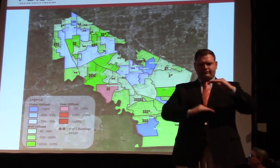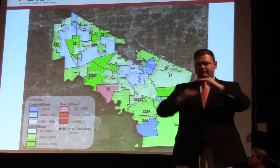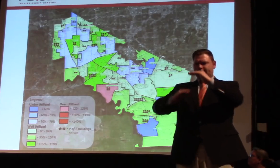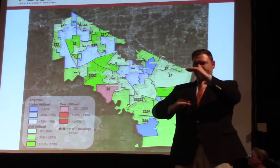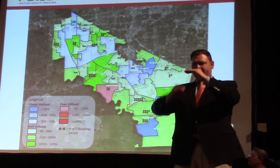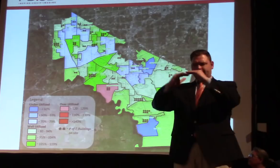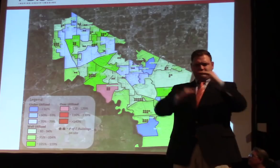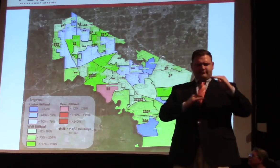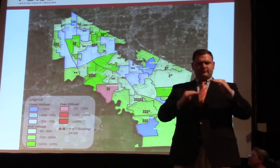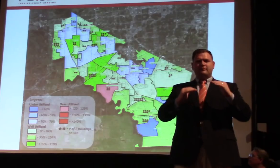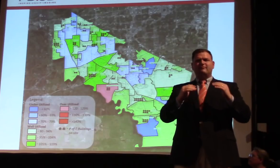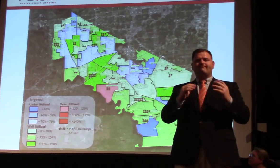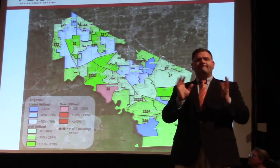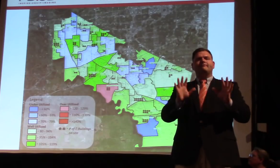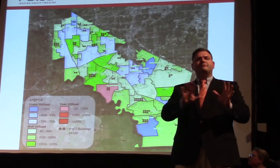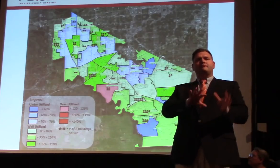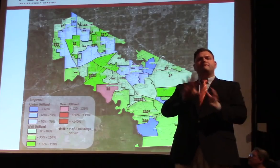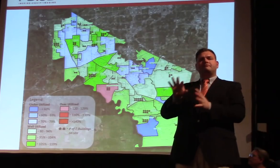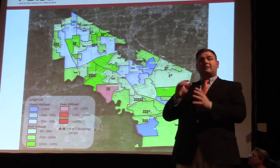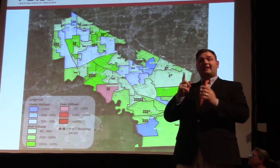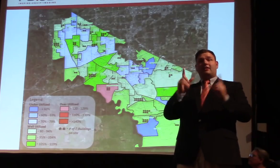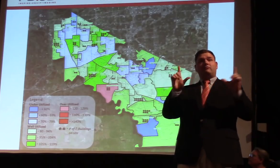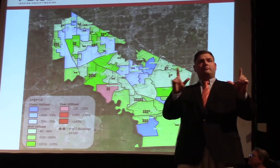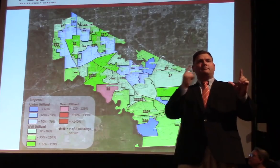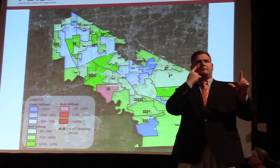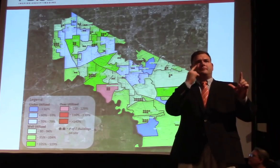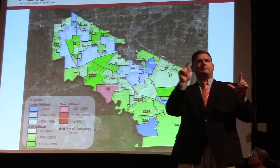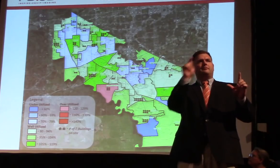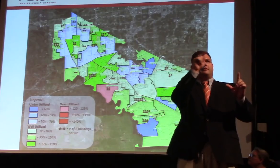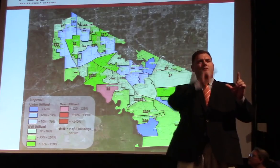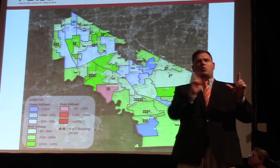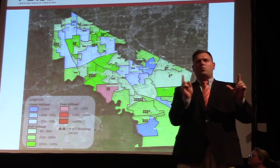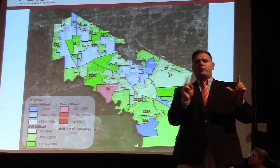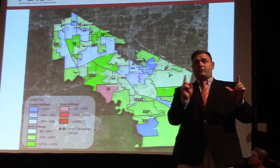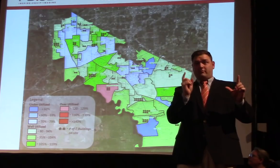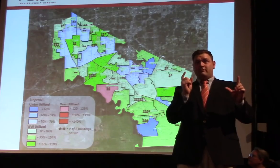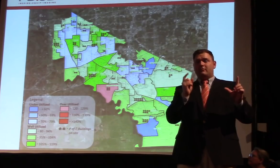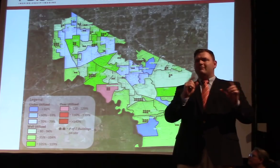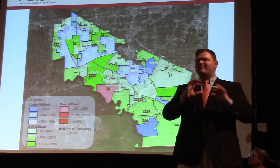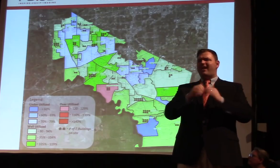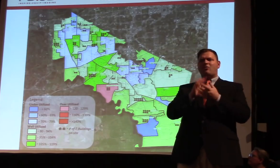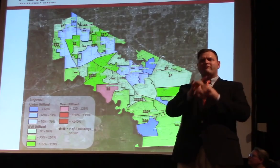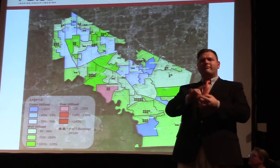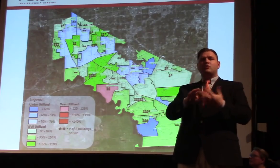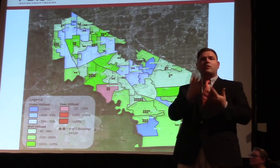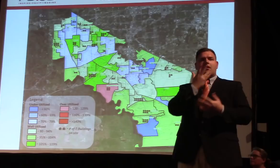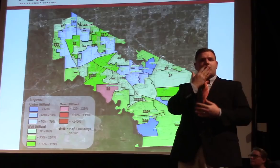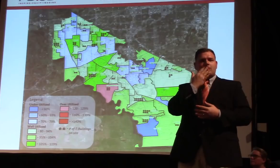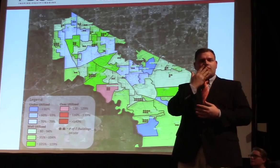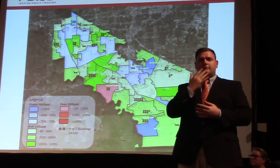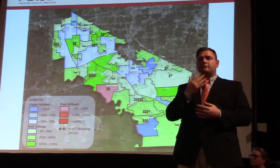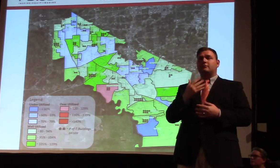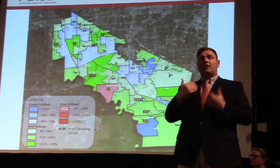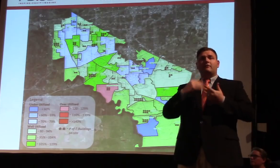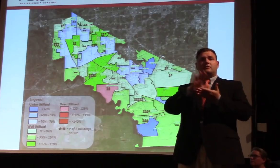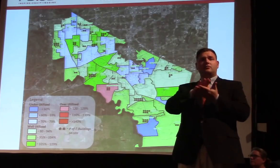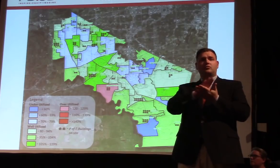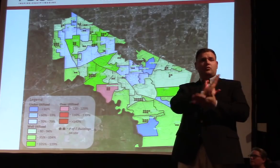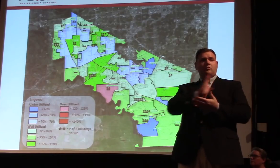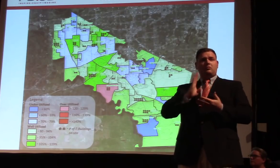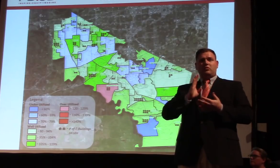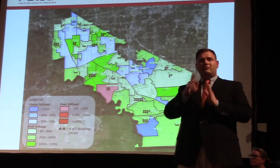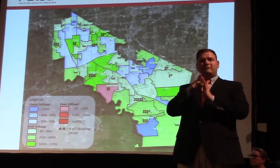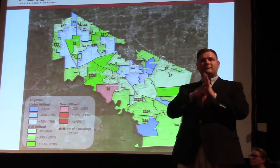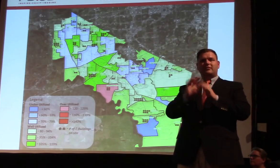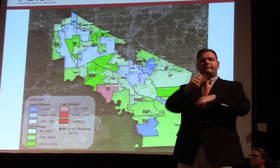And the way this map works is we have each school color-coded by its utilization. We have school board policy that dictates when a school is well